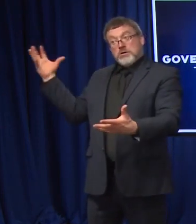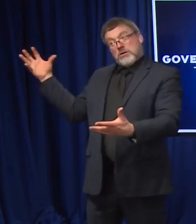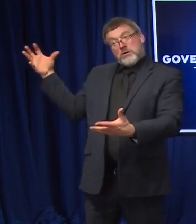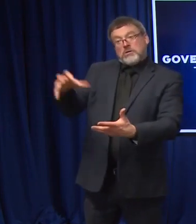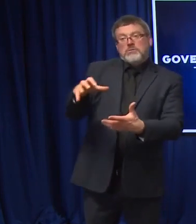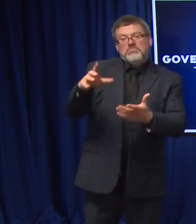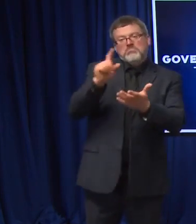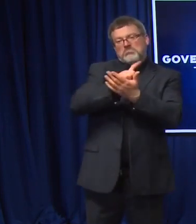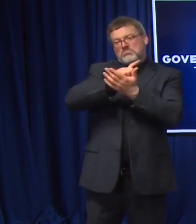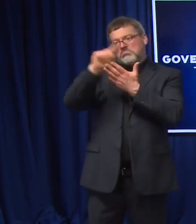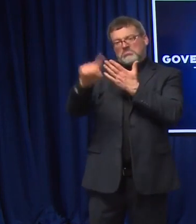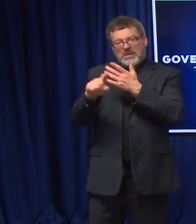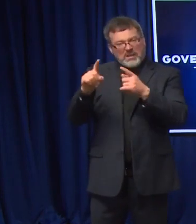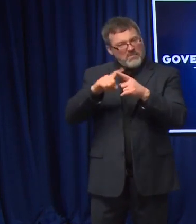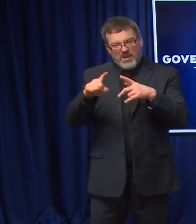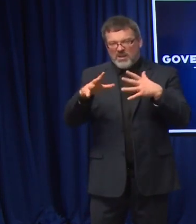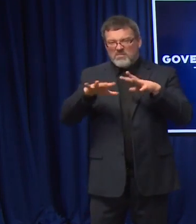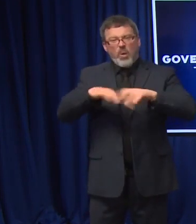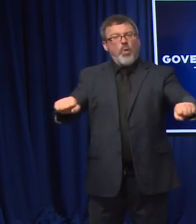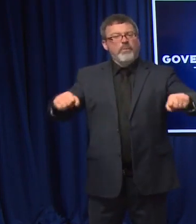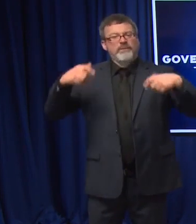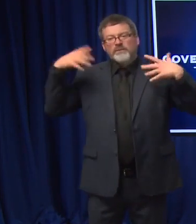pretty, pretty aggressively. Yeah.